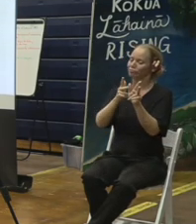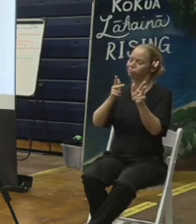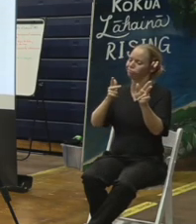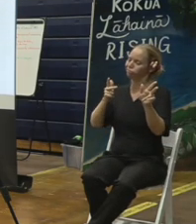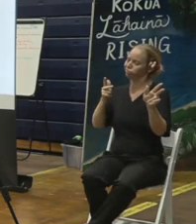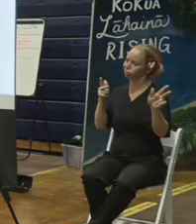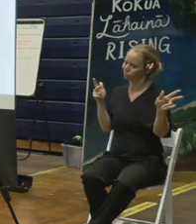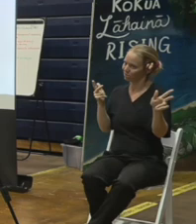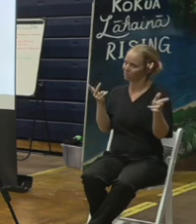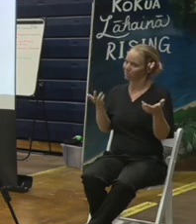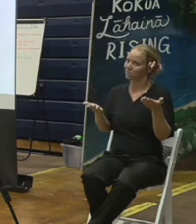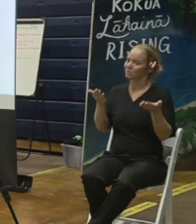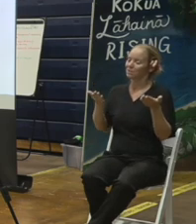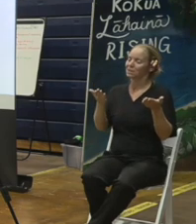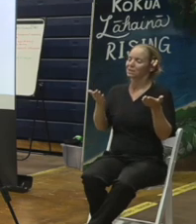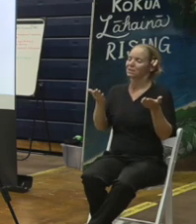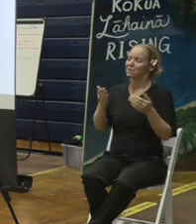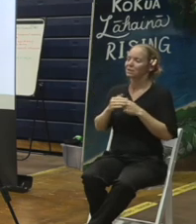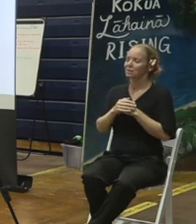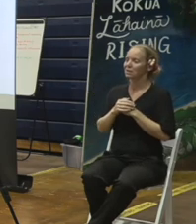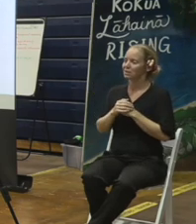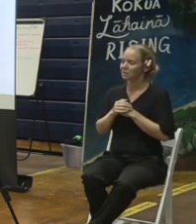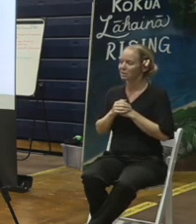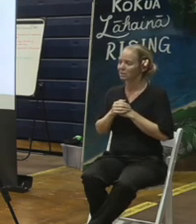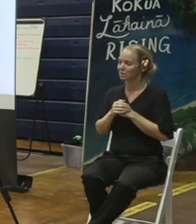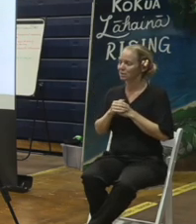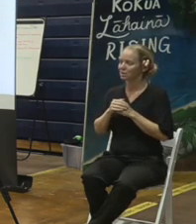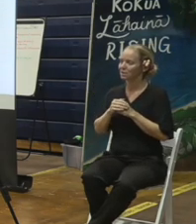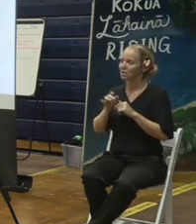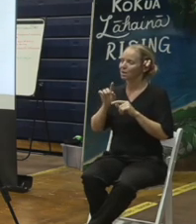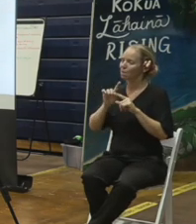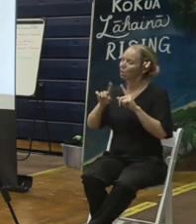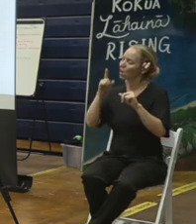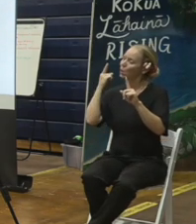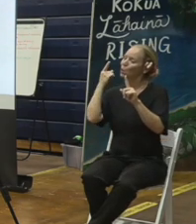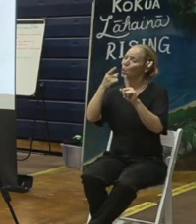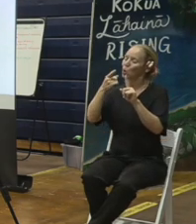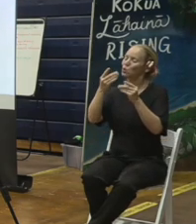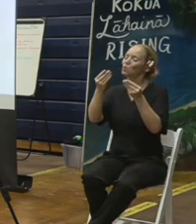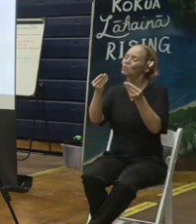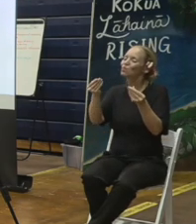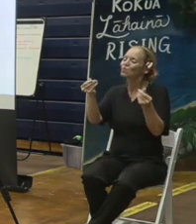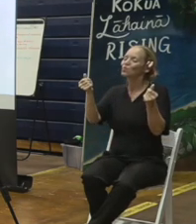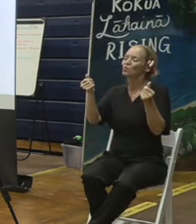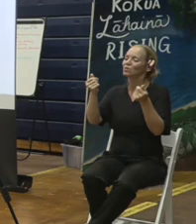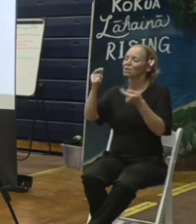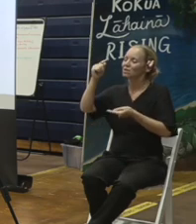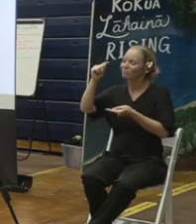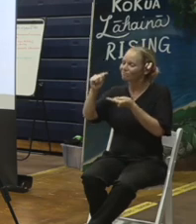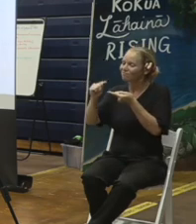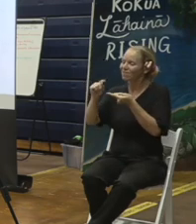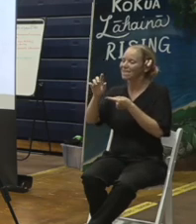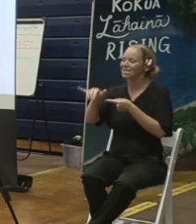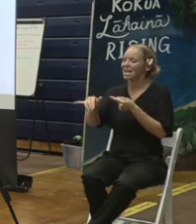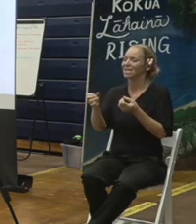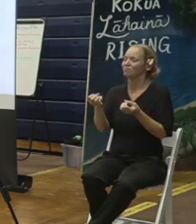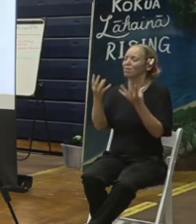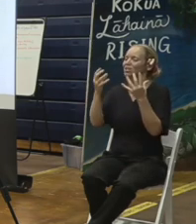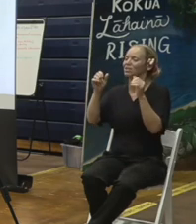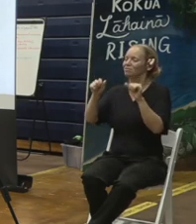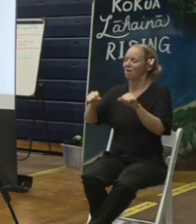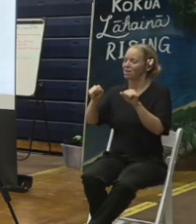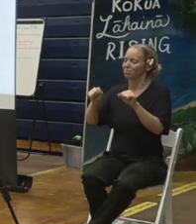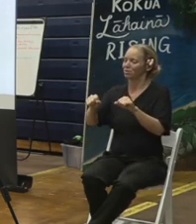pretend that there's not going to be an impact, but we will work to mitigate and minimize that, work with the county to as much as can